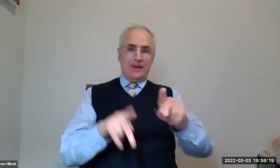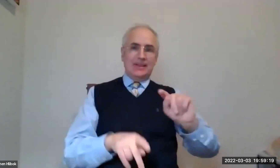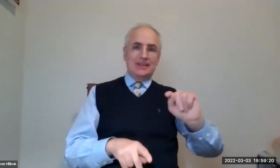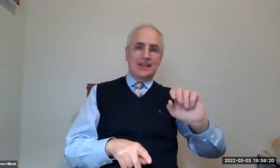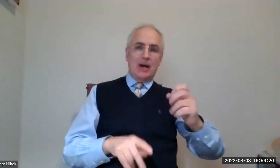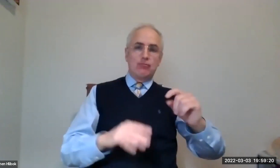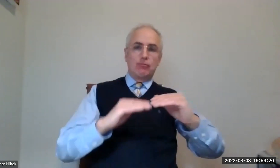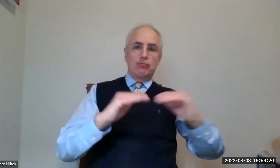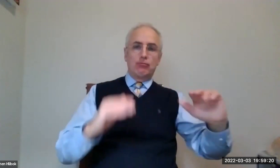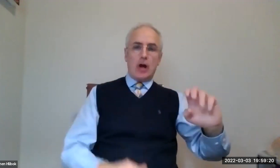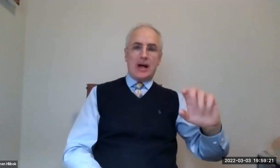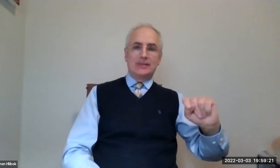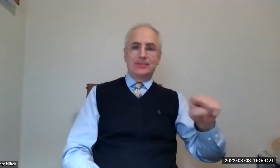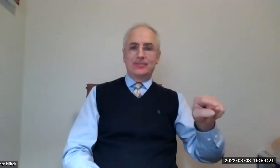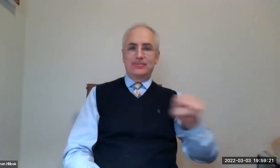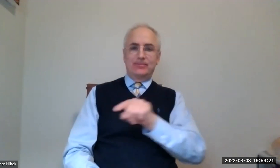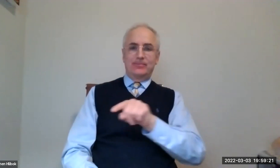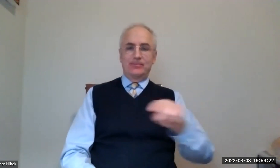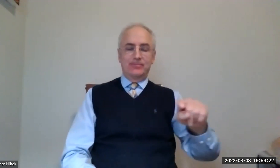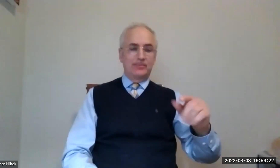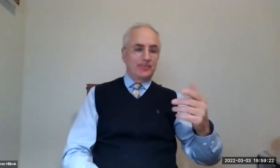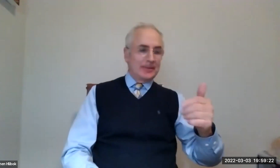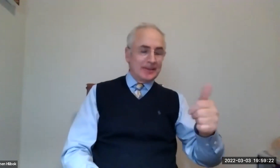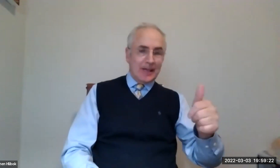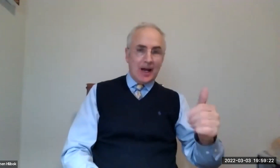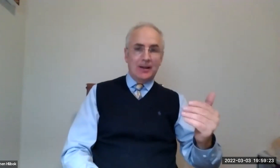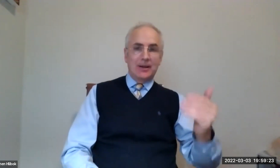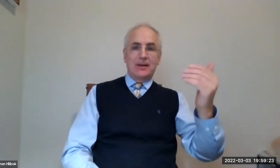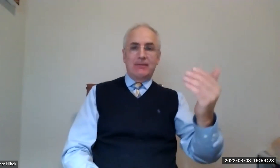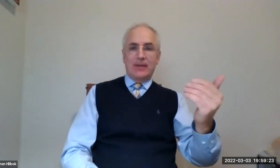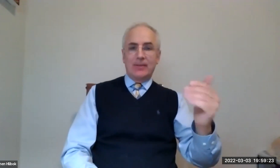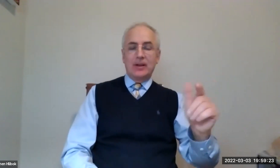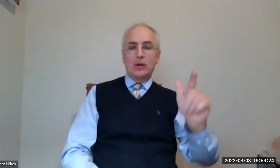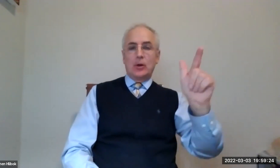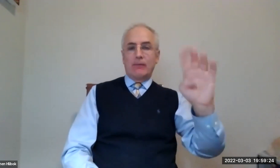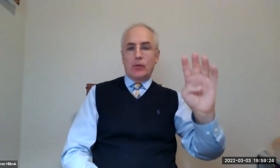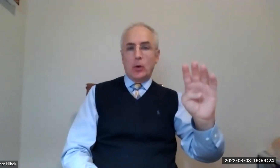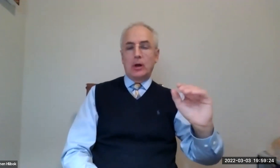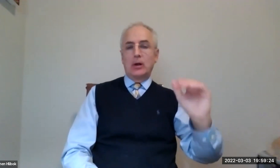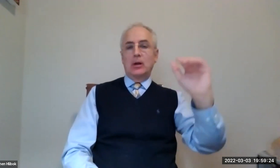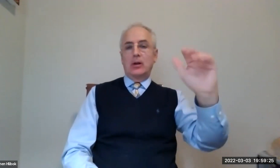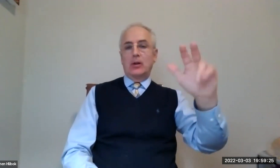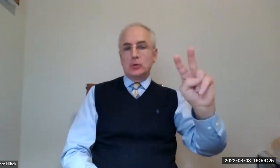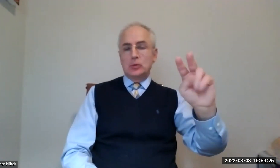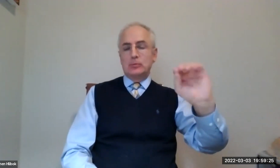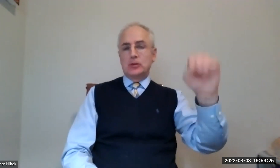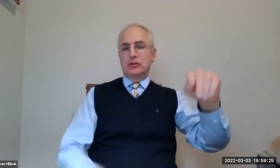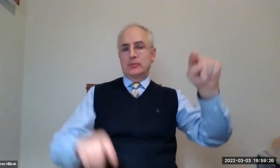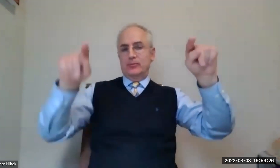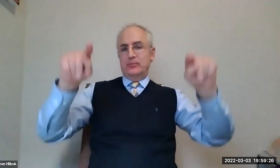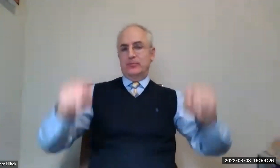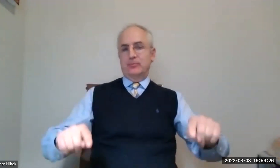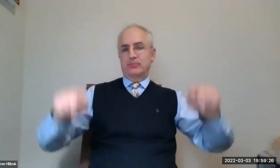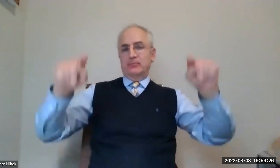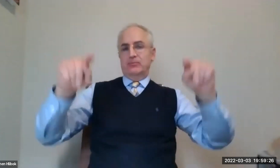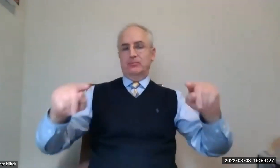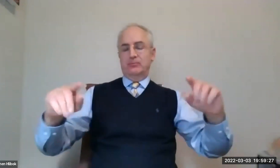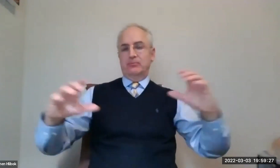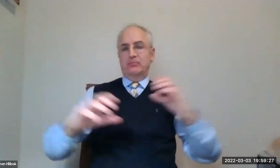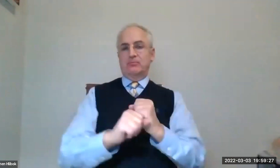that you will be receiving, and where that puts you as far as which tax bracket, 10, 15, 24, 32%.